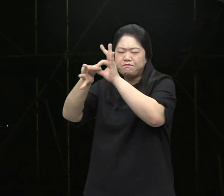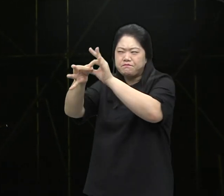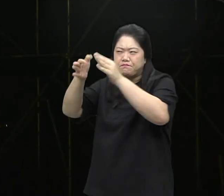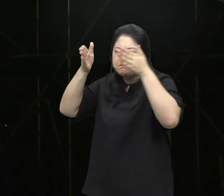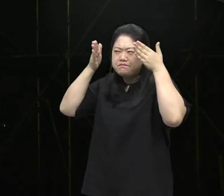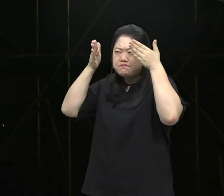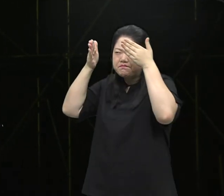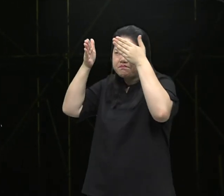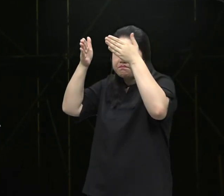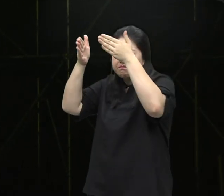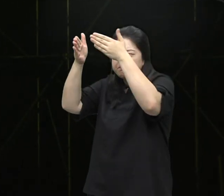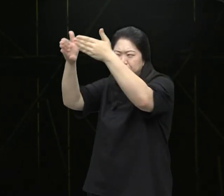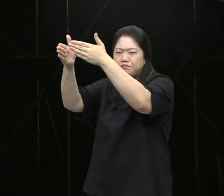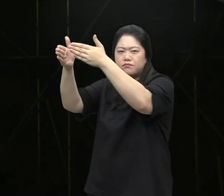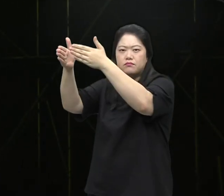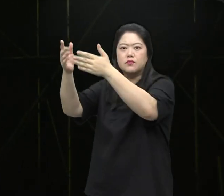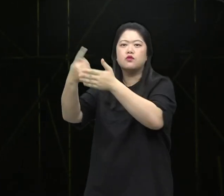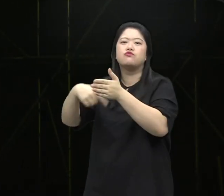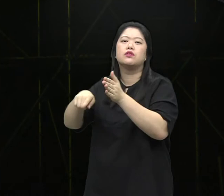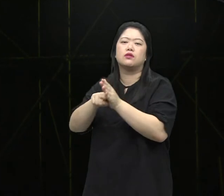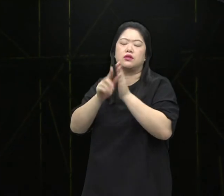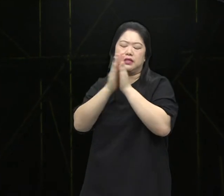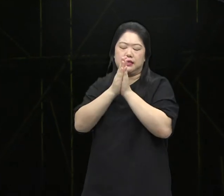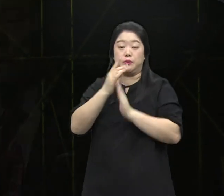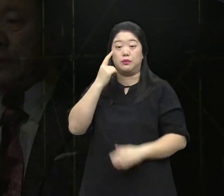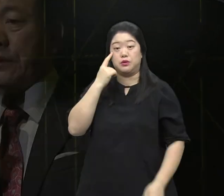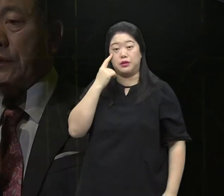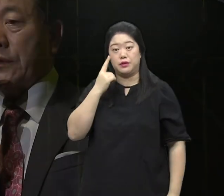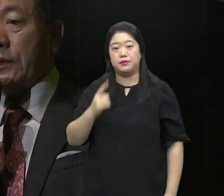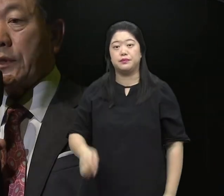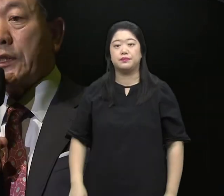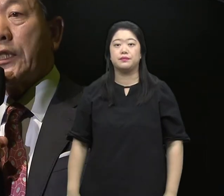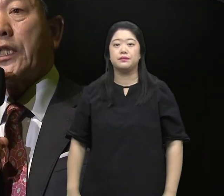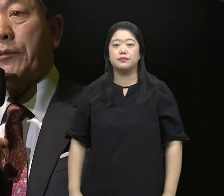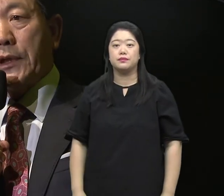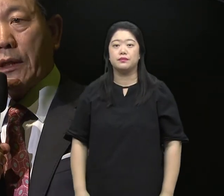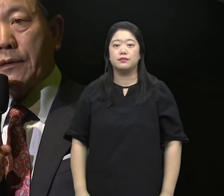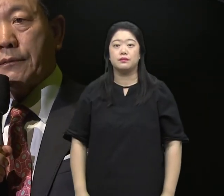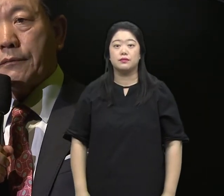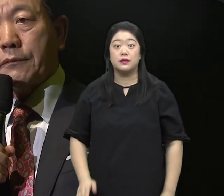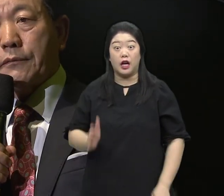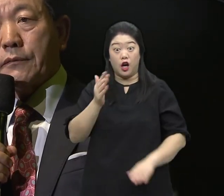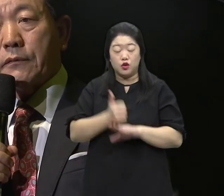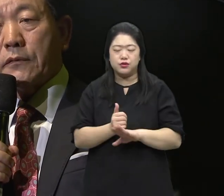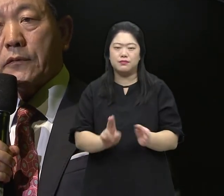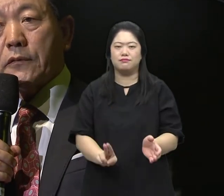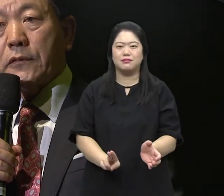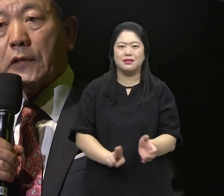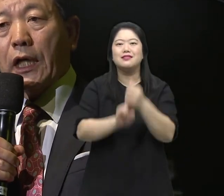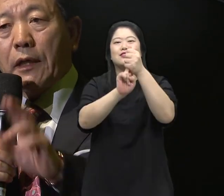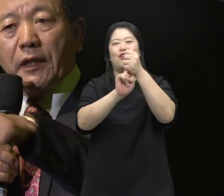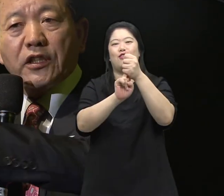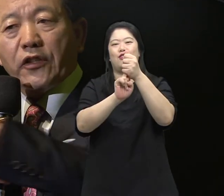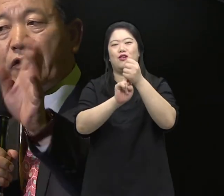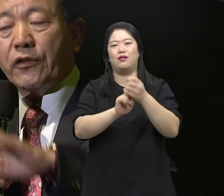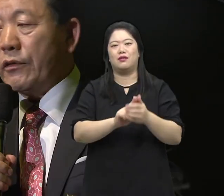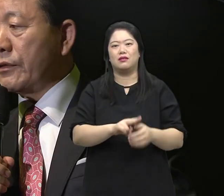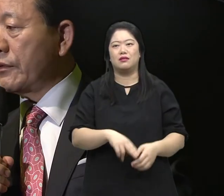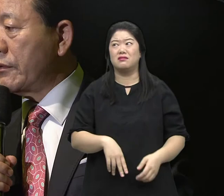even moment by moment, I can immerse myself in you A miracle will arise You probably